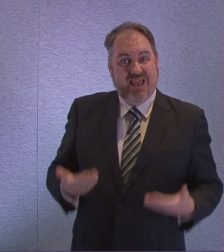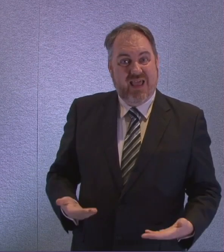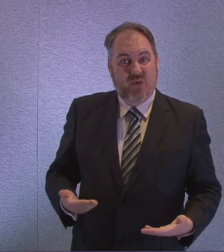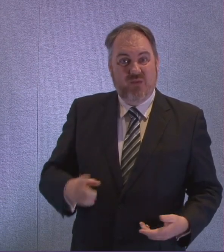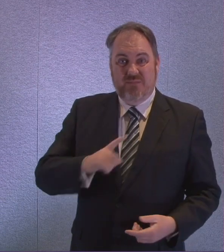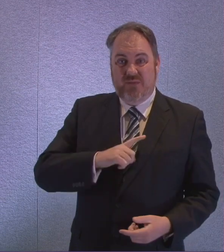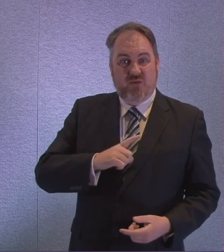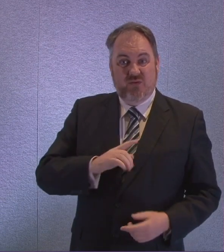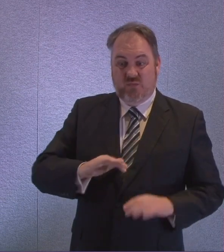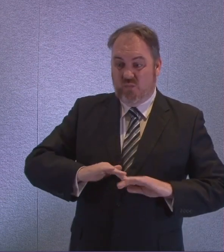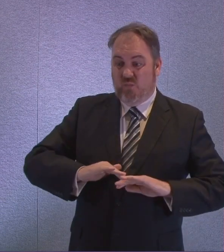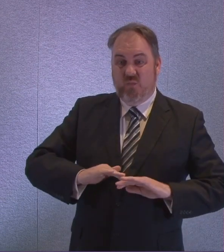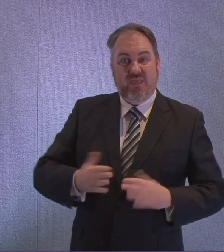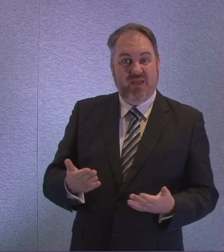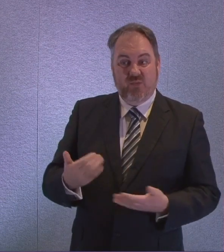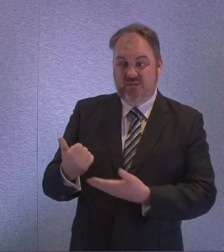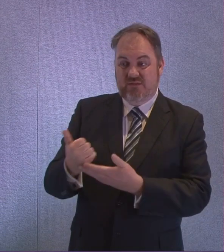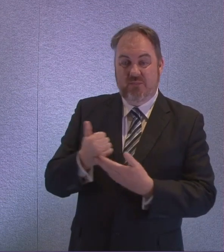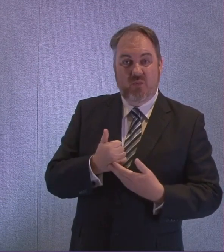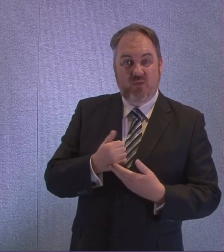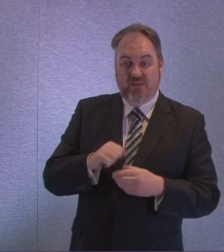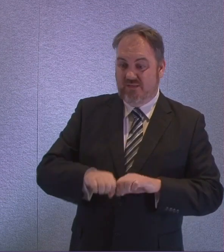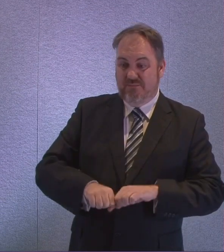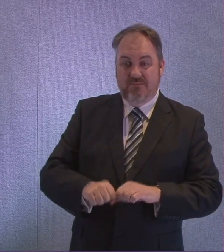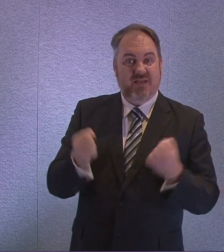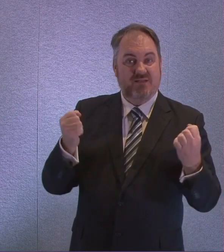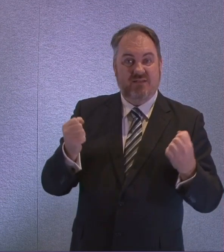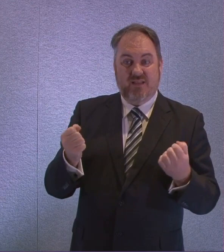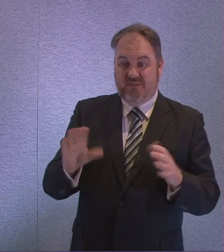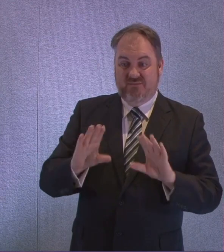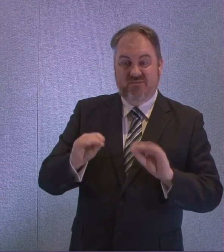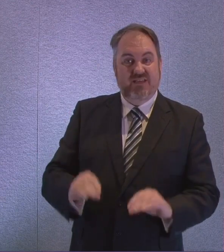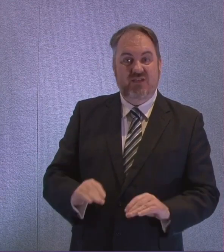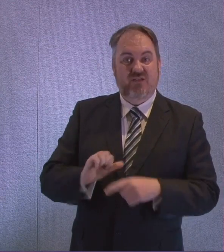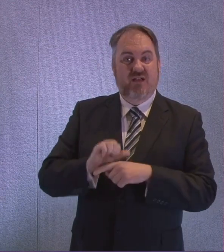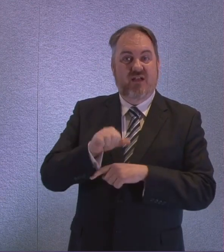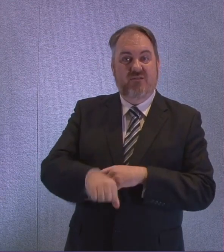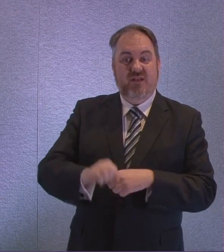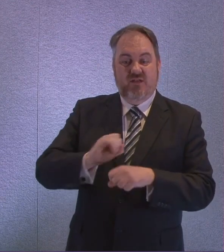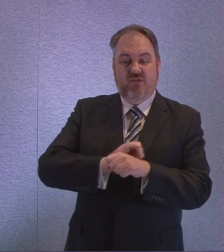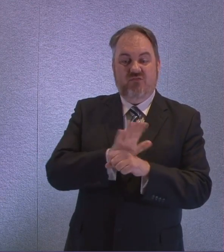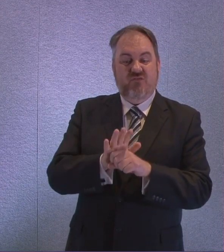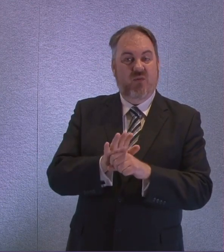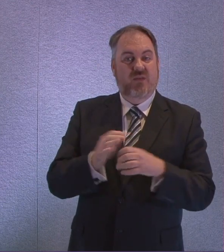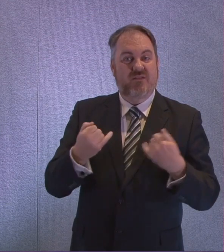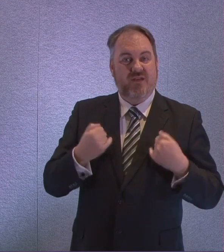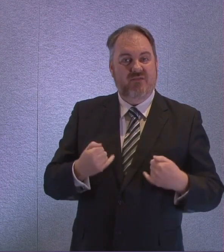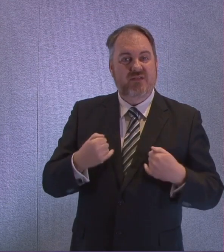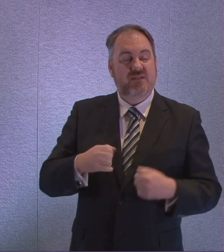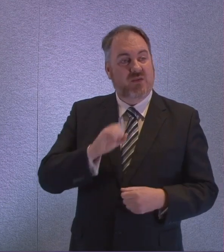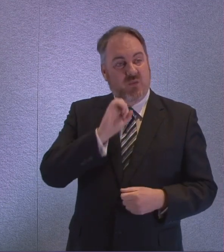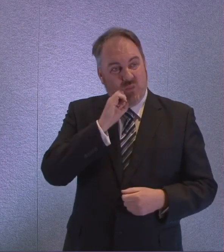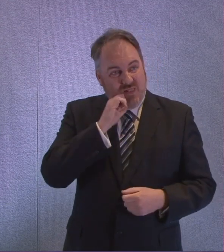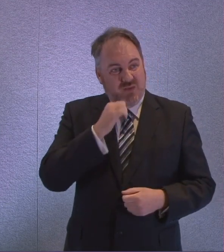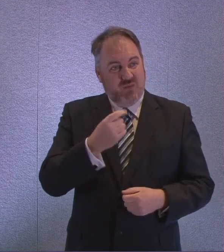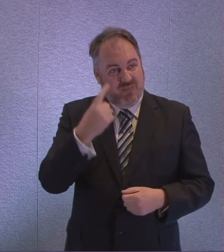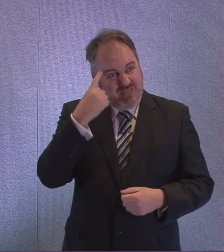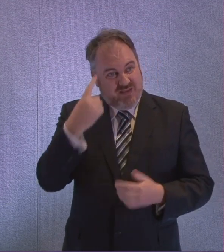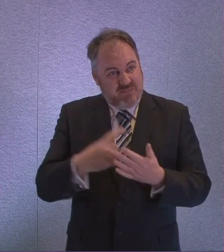at the end of this crisis. They're asking me to ask you as First Minister to think again. Will the First Minister do so?